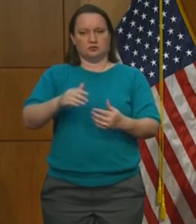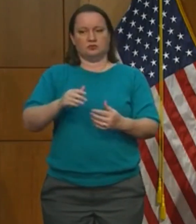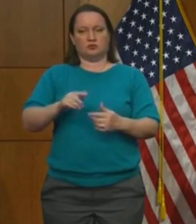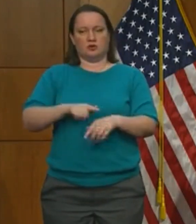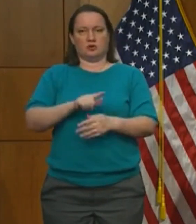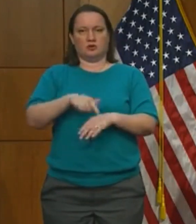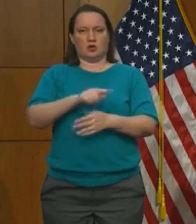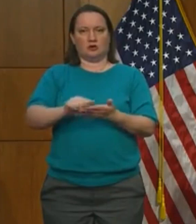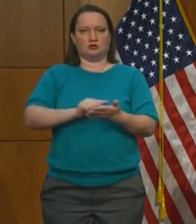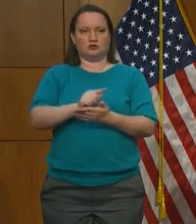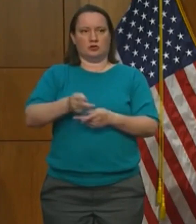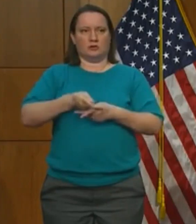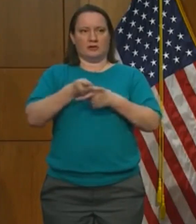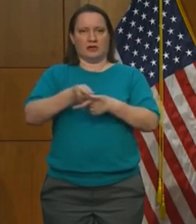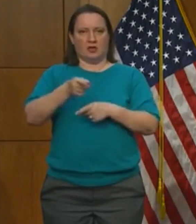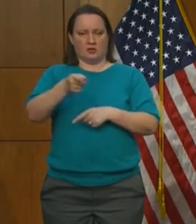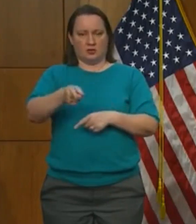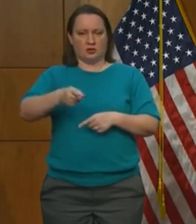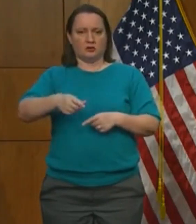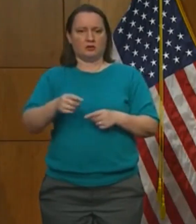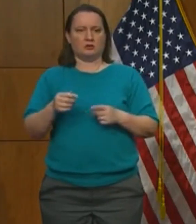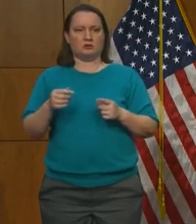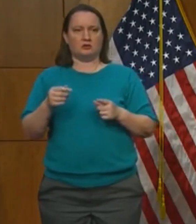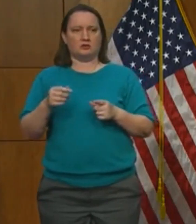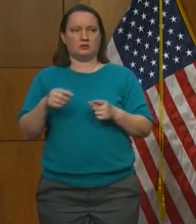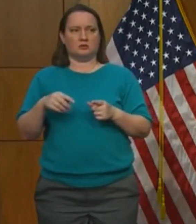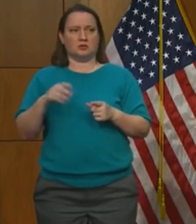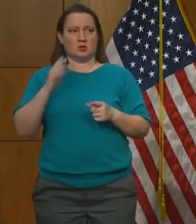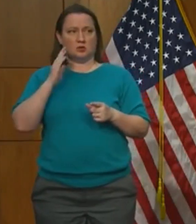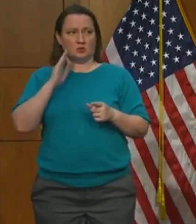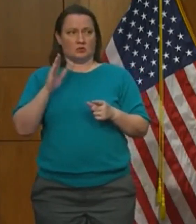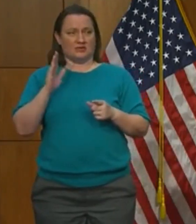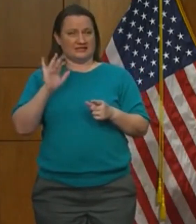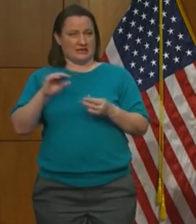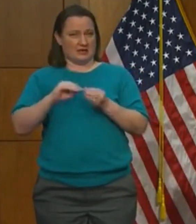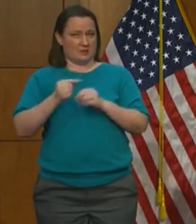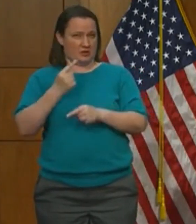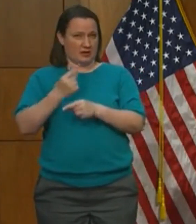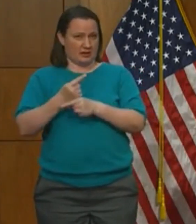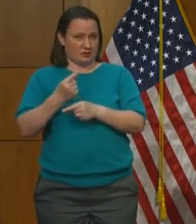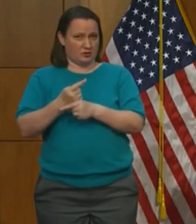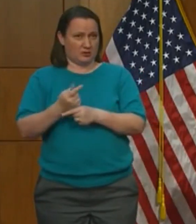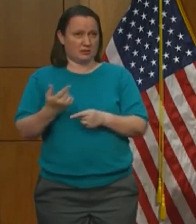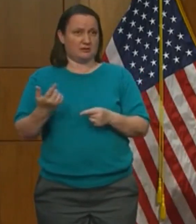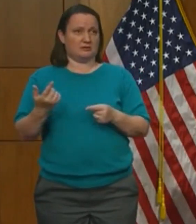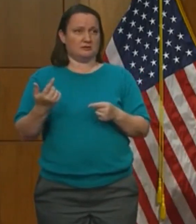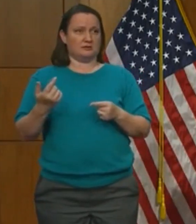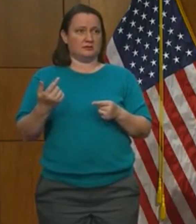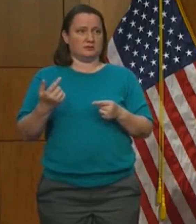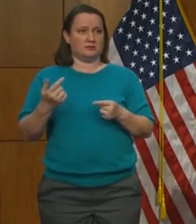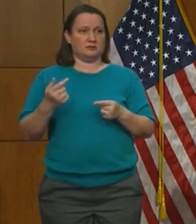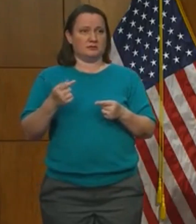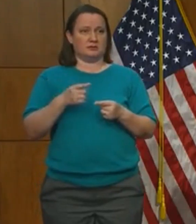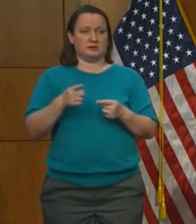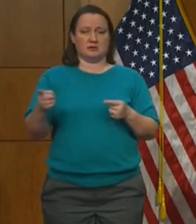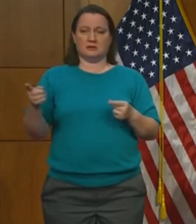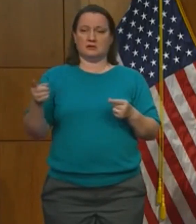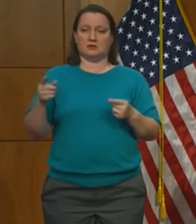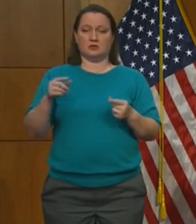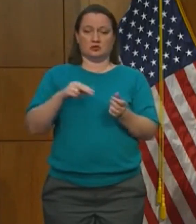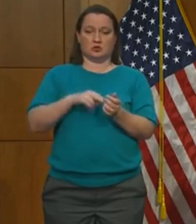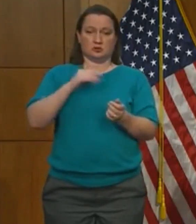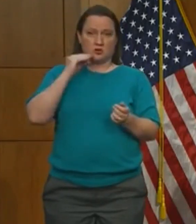accurate, would the balance of deaths be occurring in assisted living and group homes that are under no public reporting mandates?